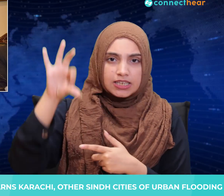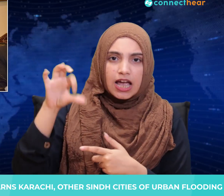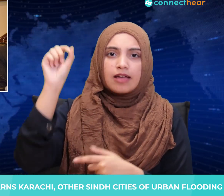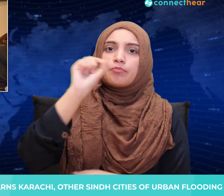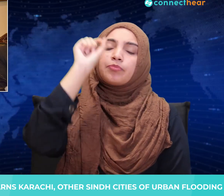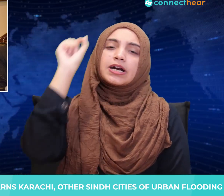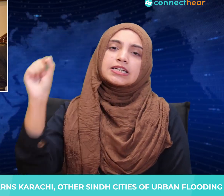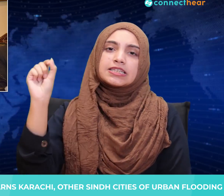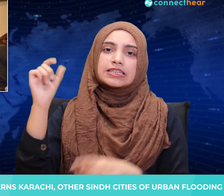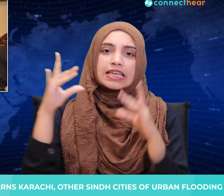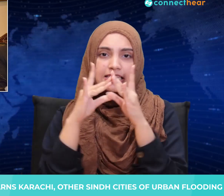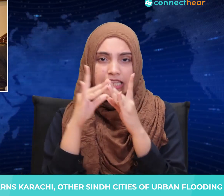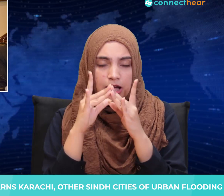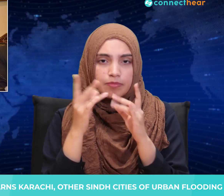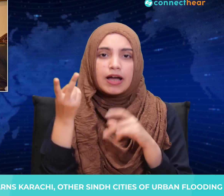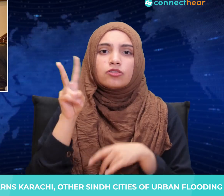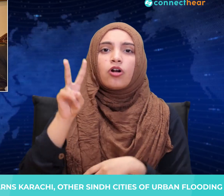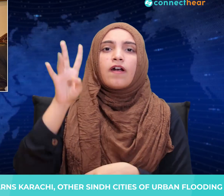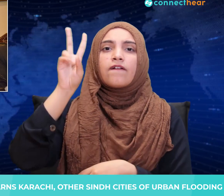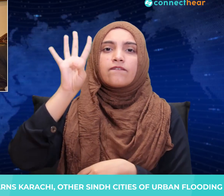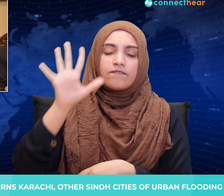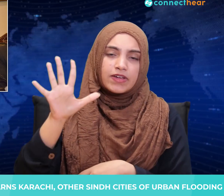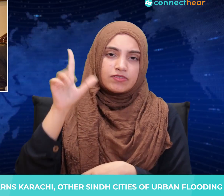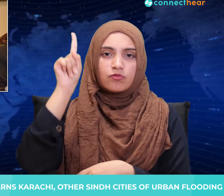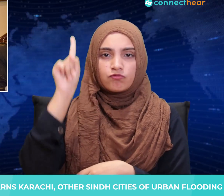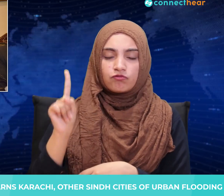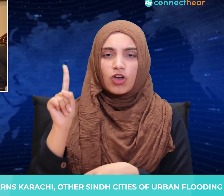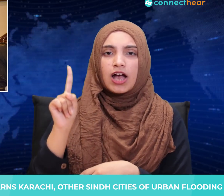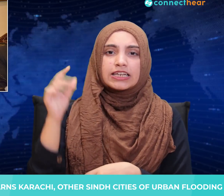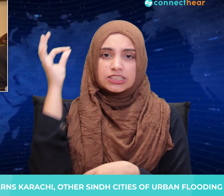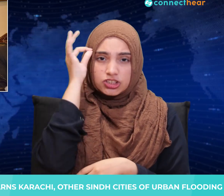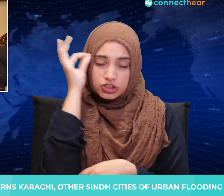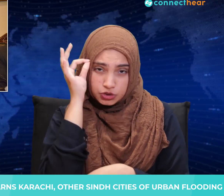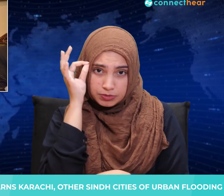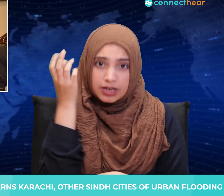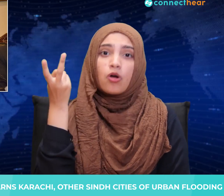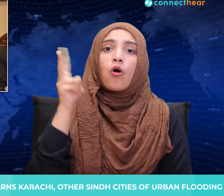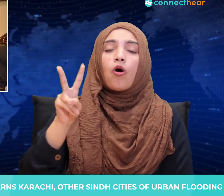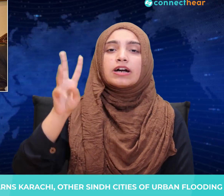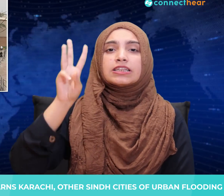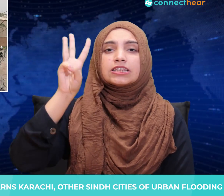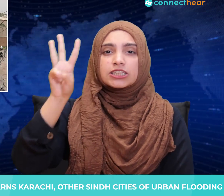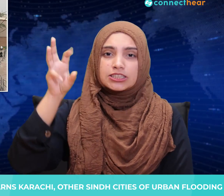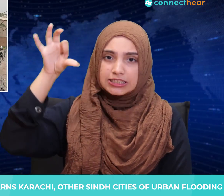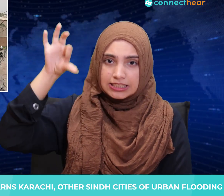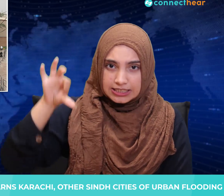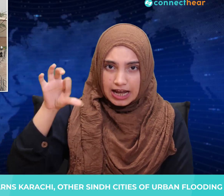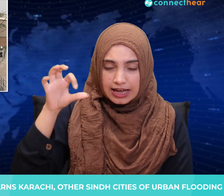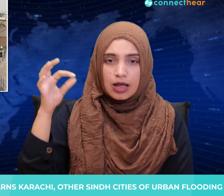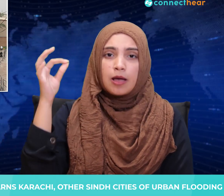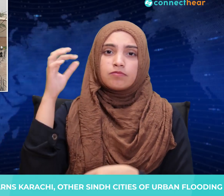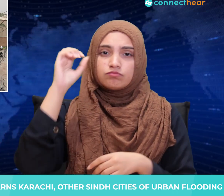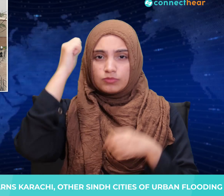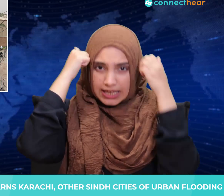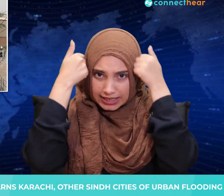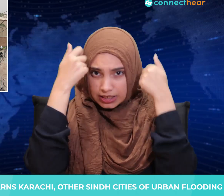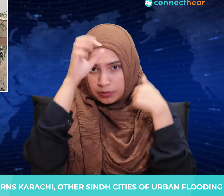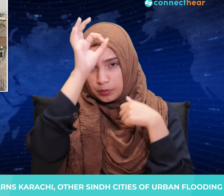population, 51% of Azad Kashmir's, 39% of Gilgit-Baltistan's,